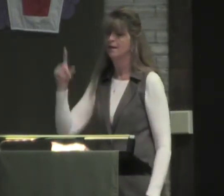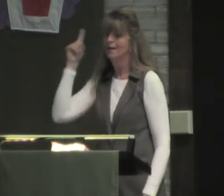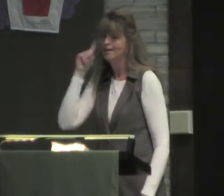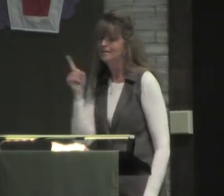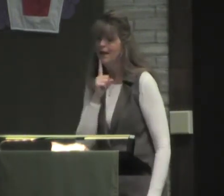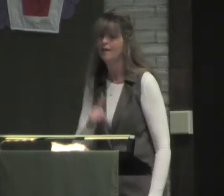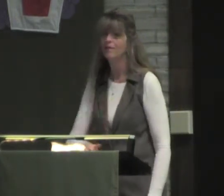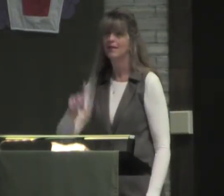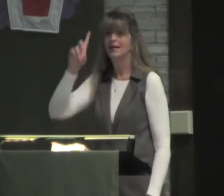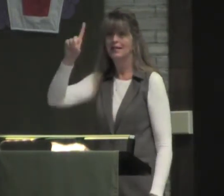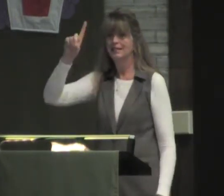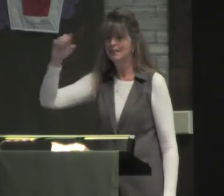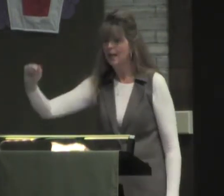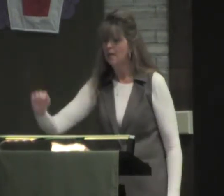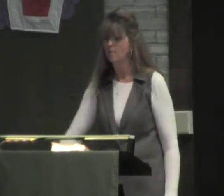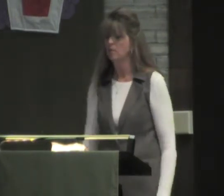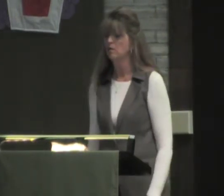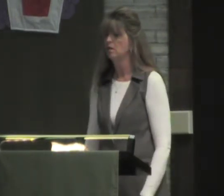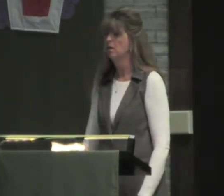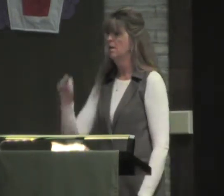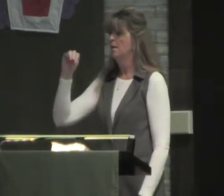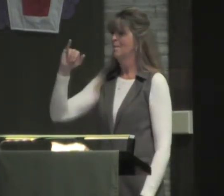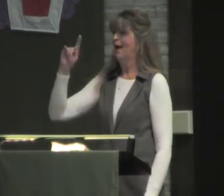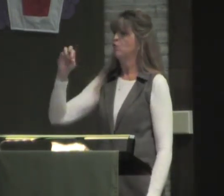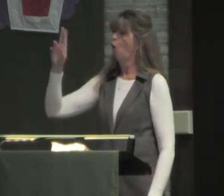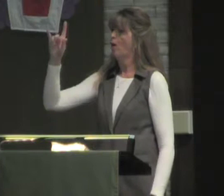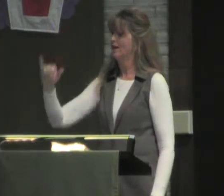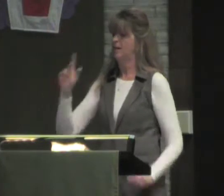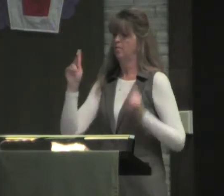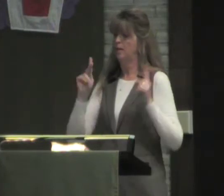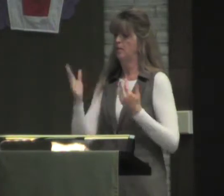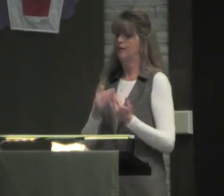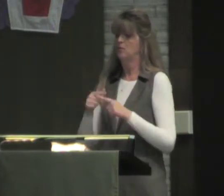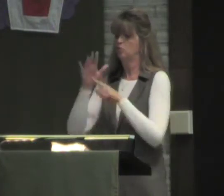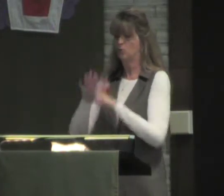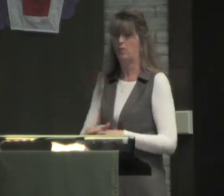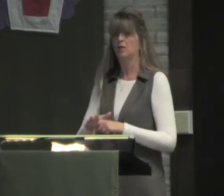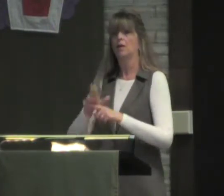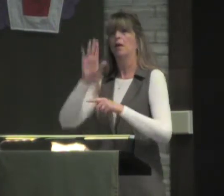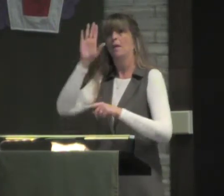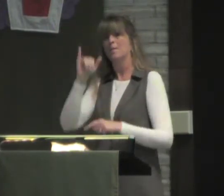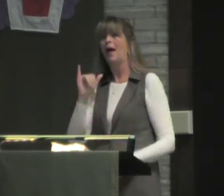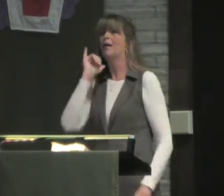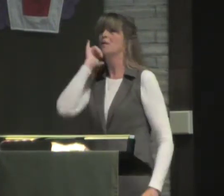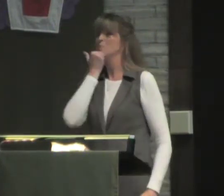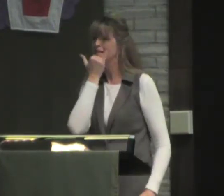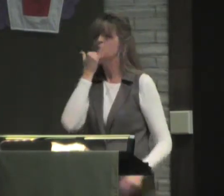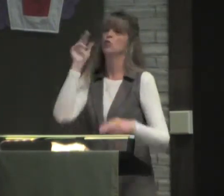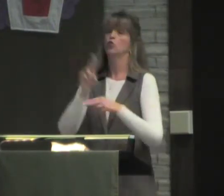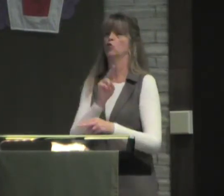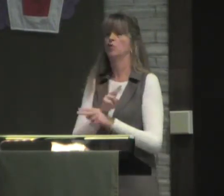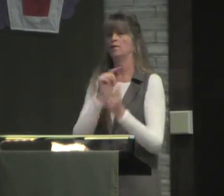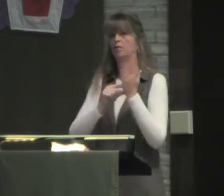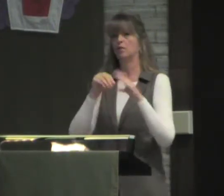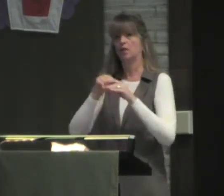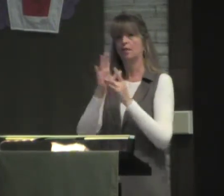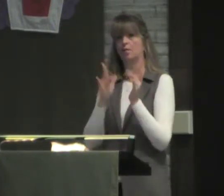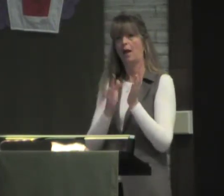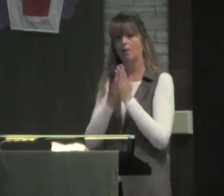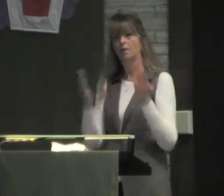It's easy to misinterpret the Bible to oppress women, the deaf community, the disabled, any minority